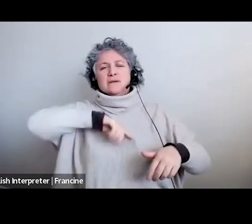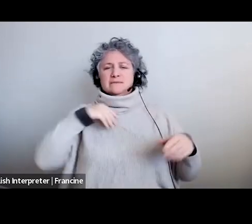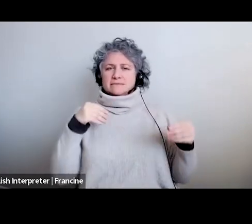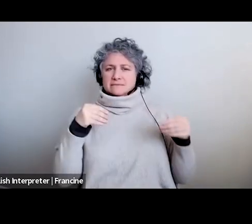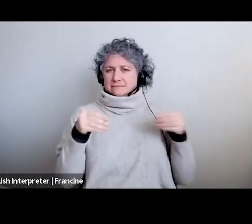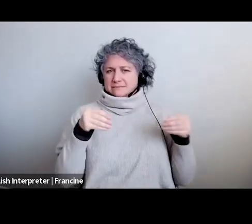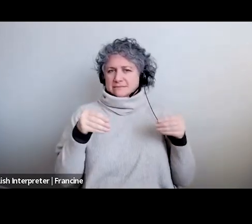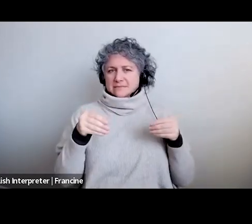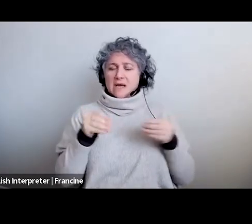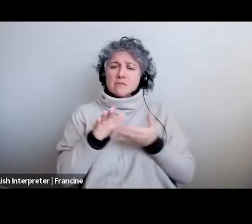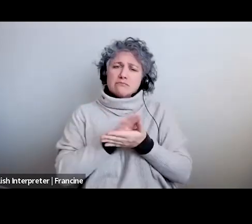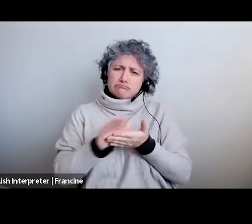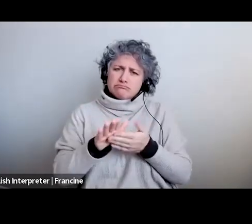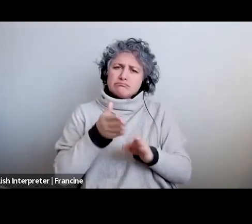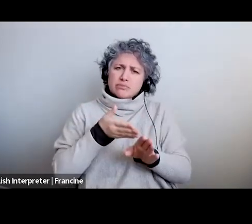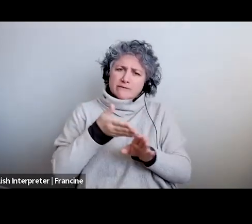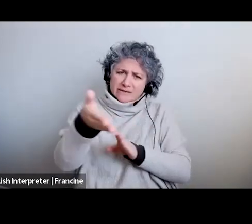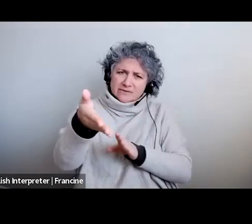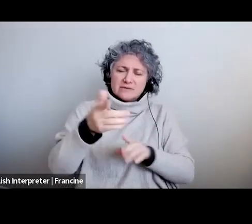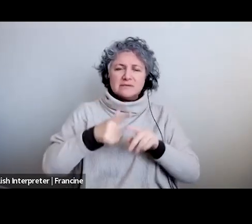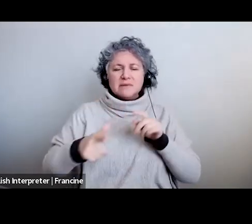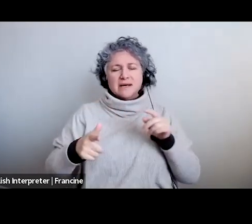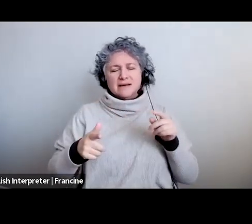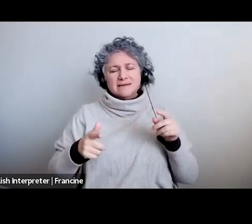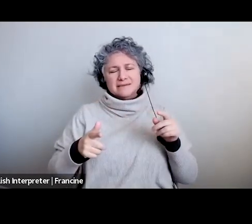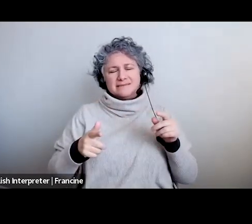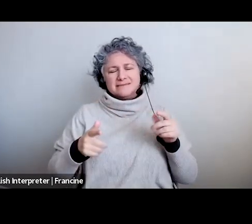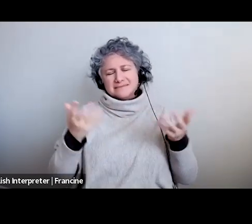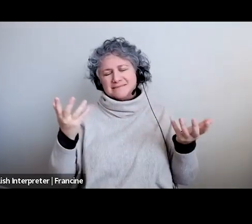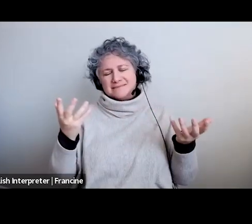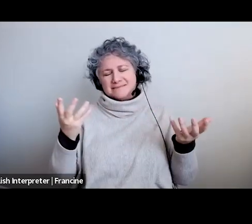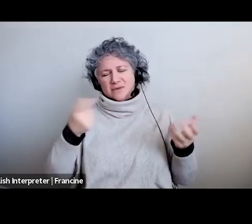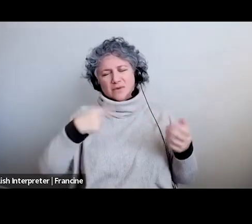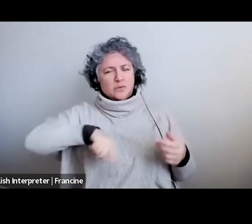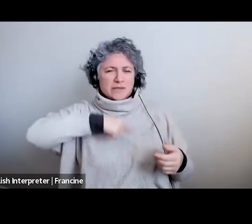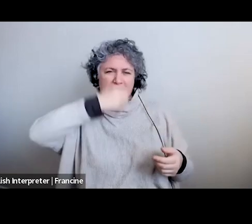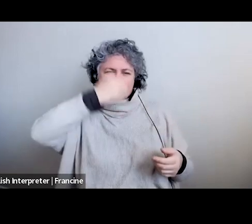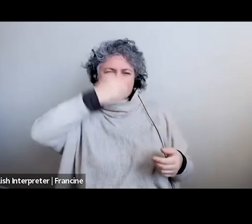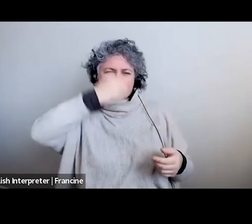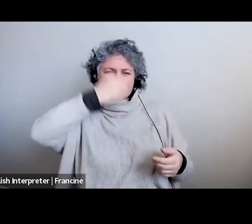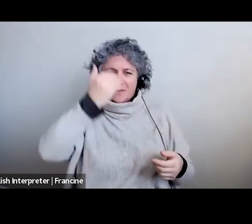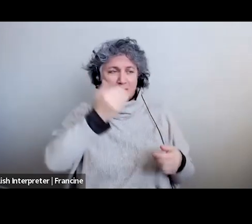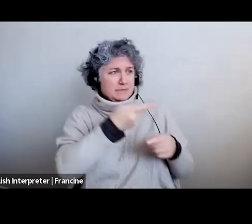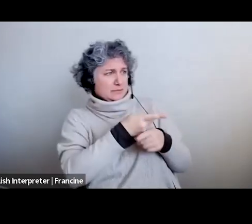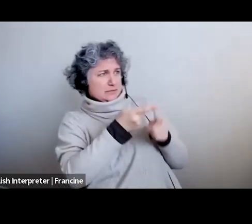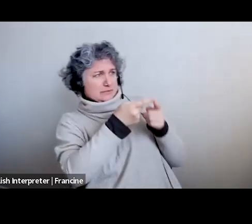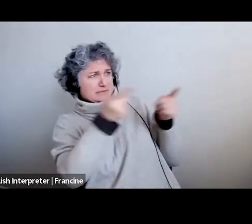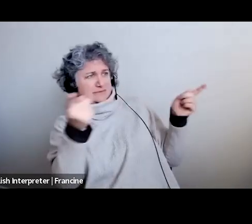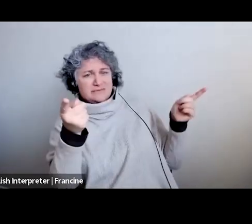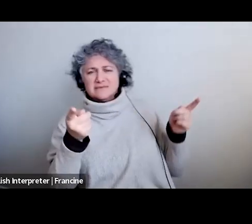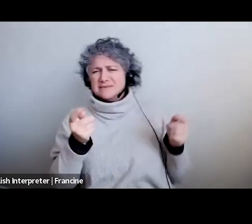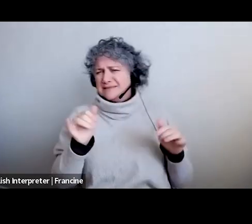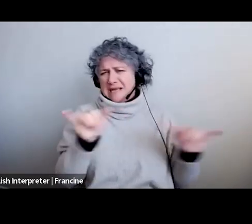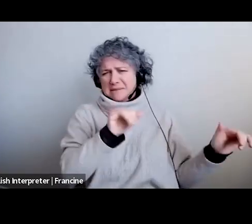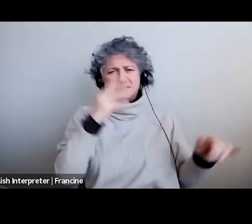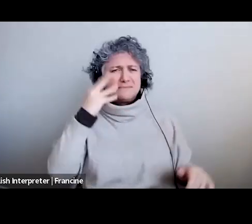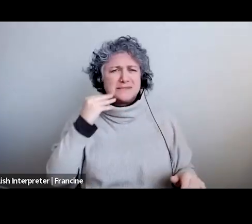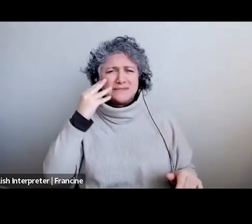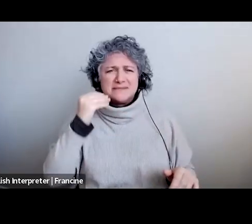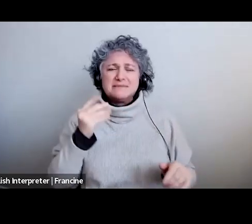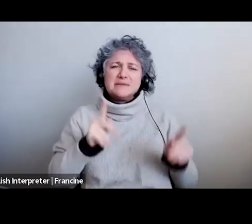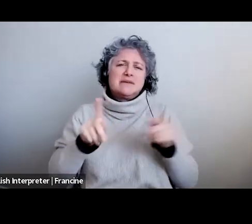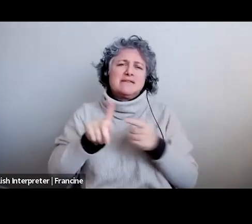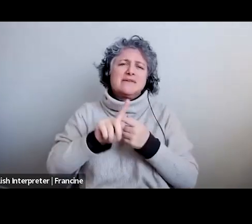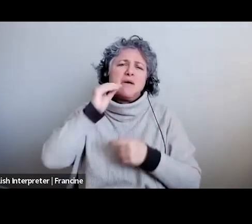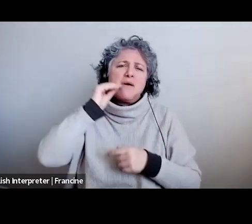now and it's um not just us but i think we know that the producers are because they're dealing with it too you know they're zooming